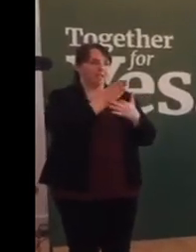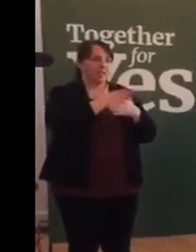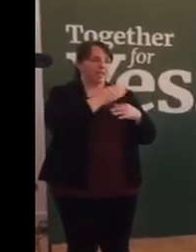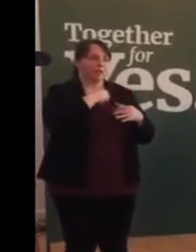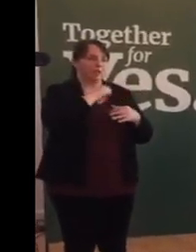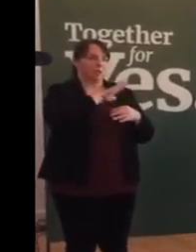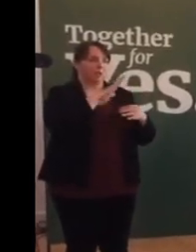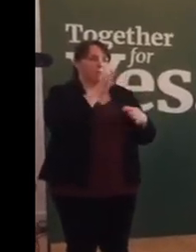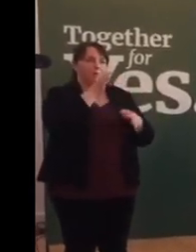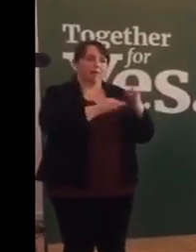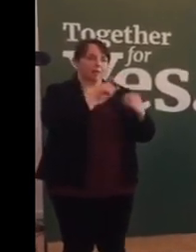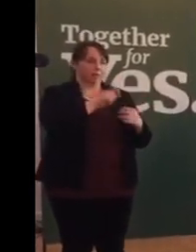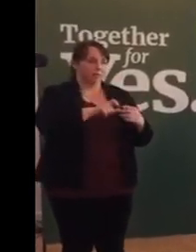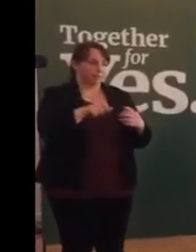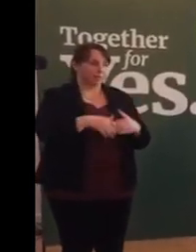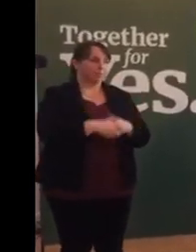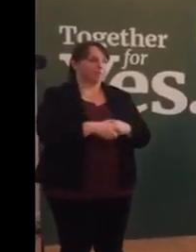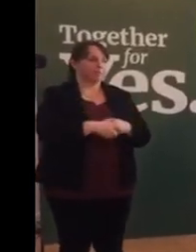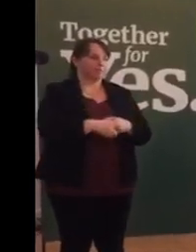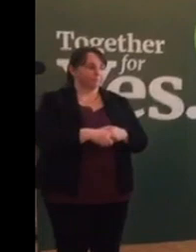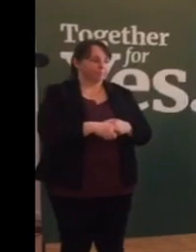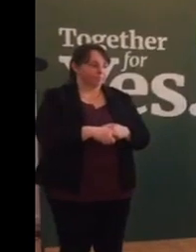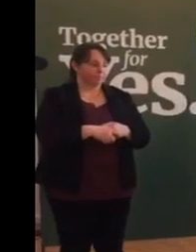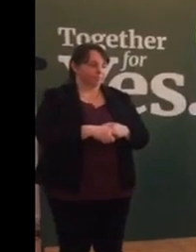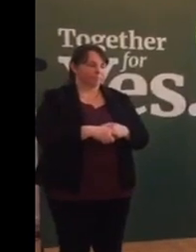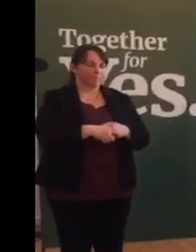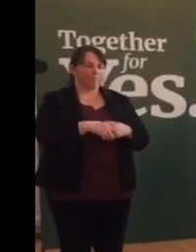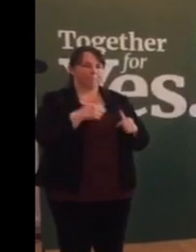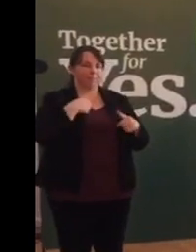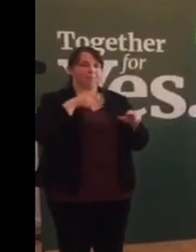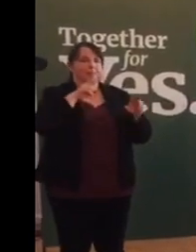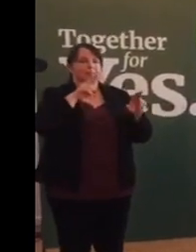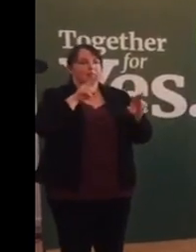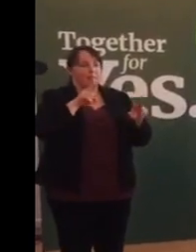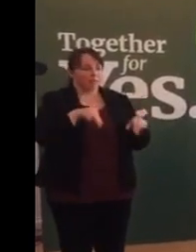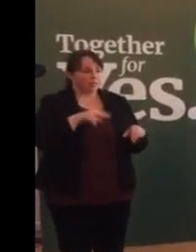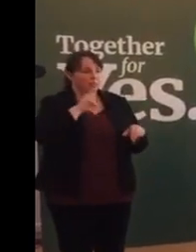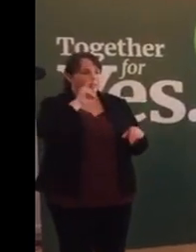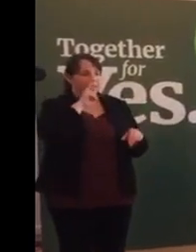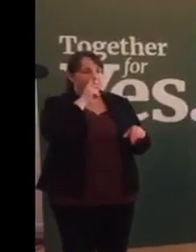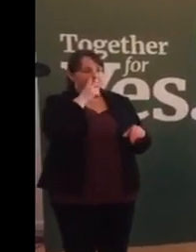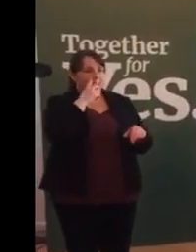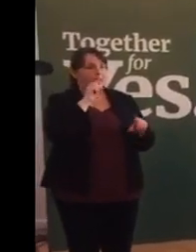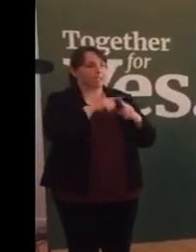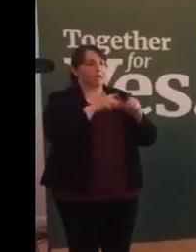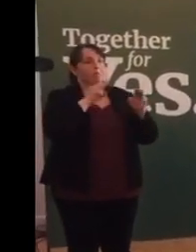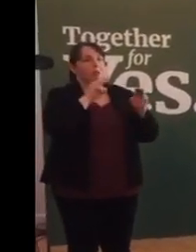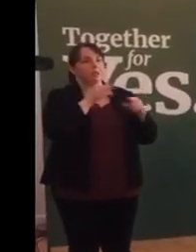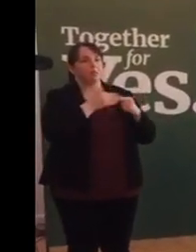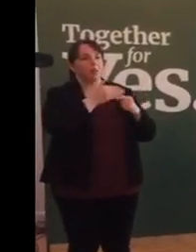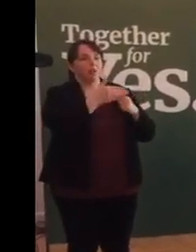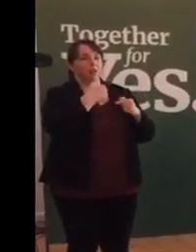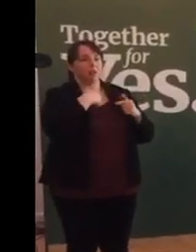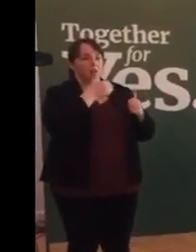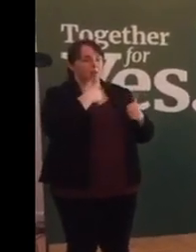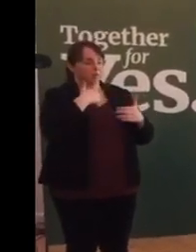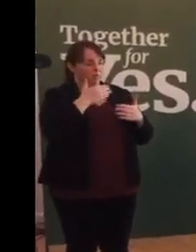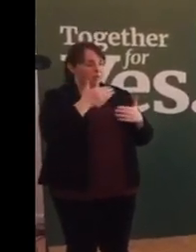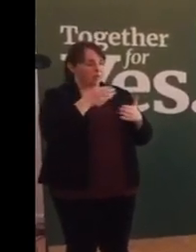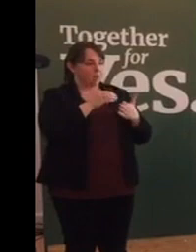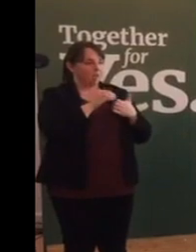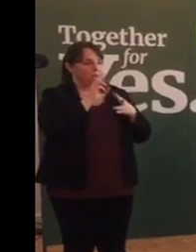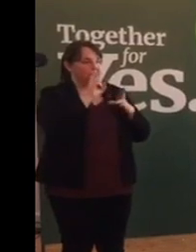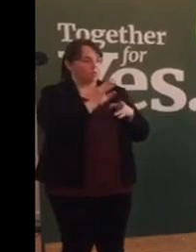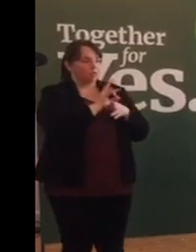so that we can foresee that it is possible to introduce precisely the